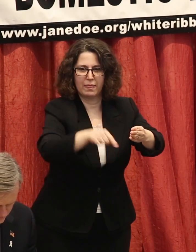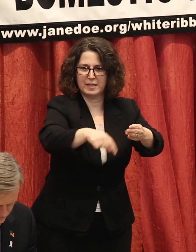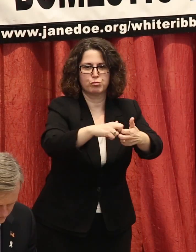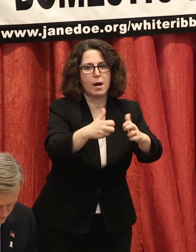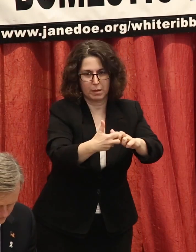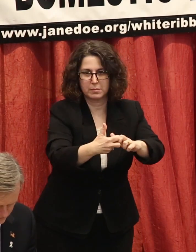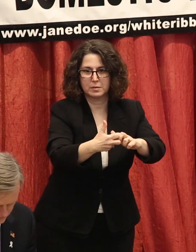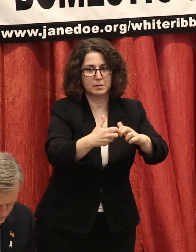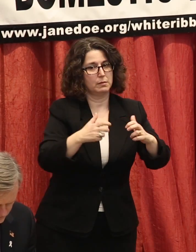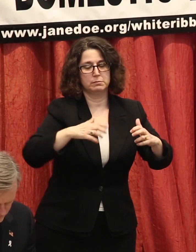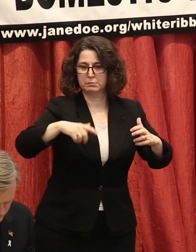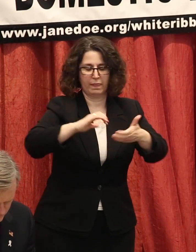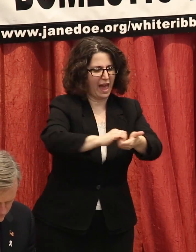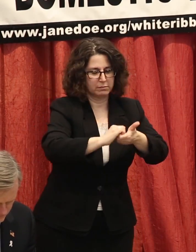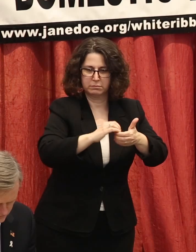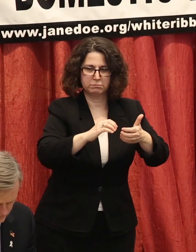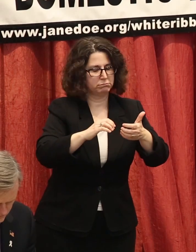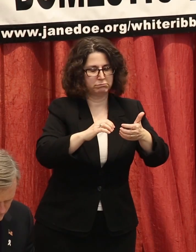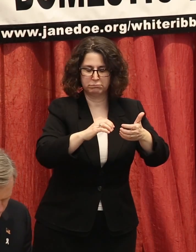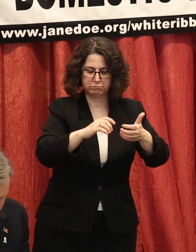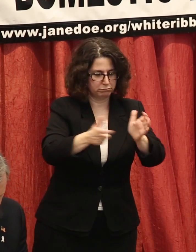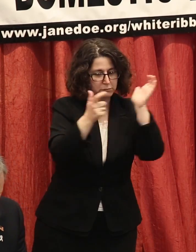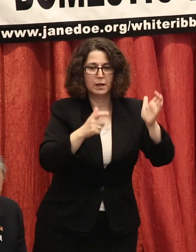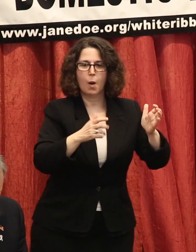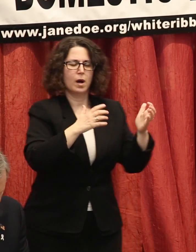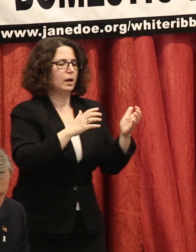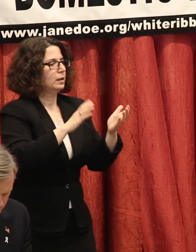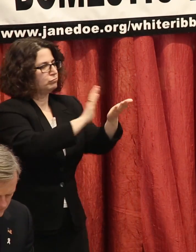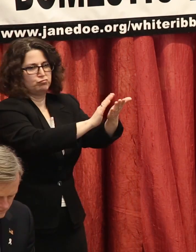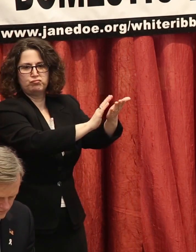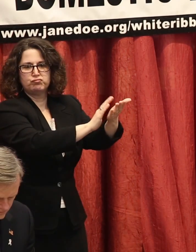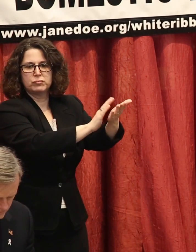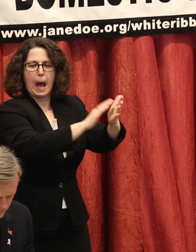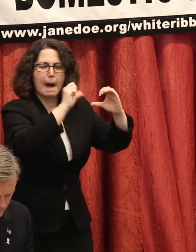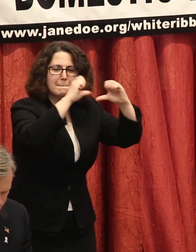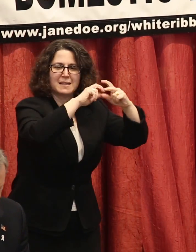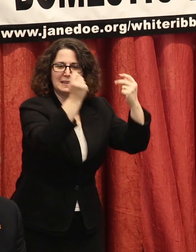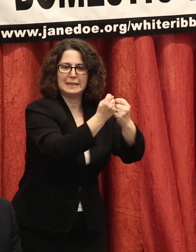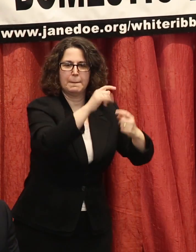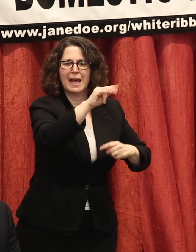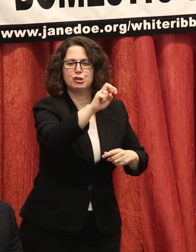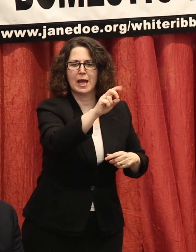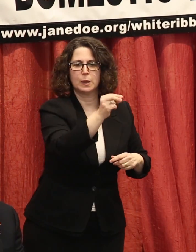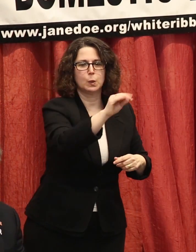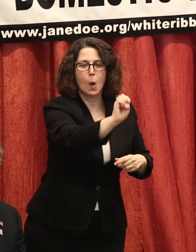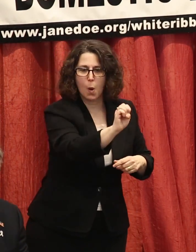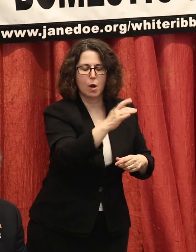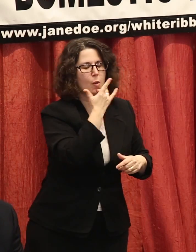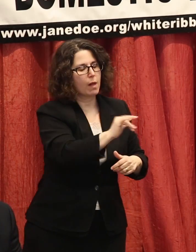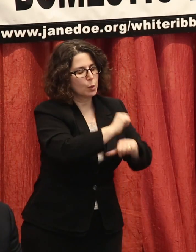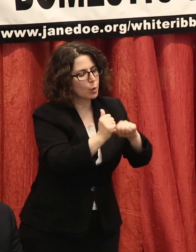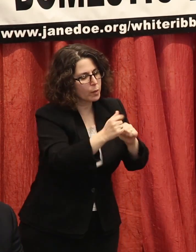do a special shout-out to the staff at Jane Doe, the amazing team I am so fortunate to work with every day. Thank you